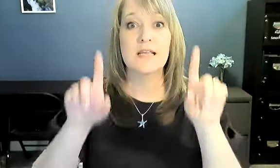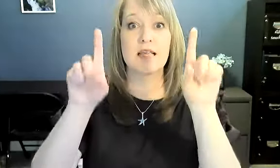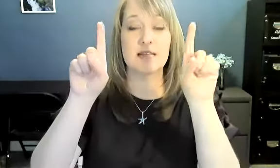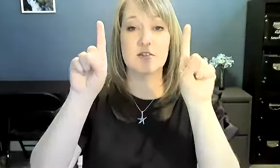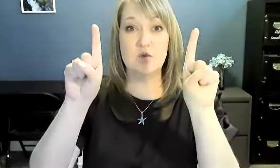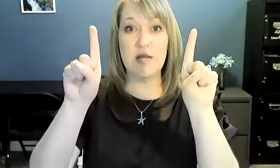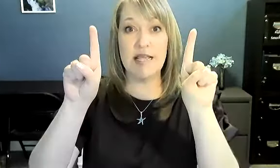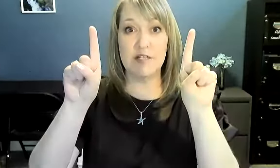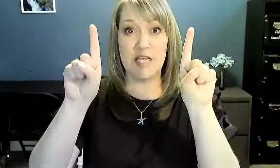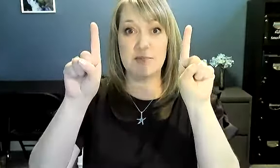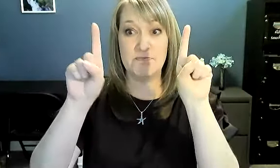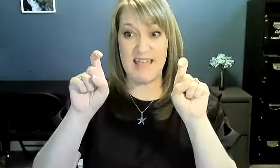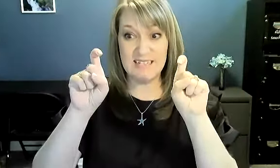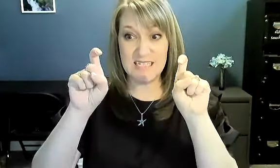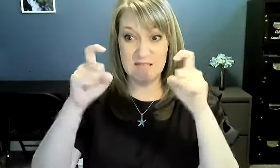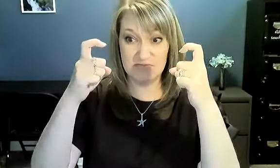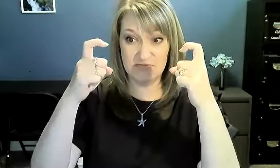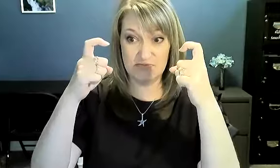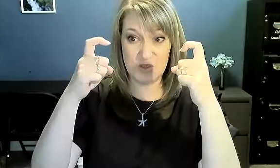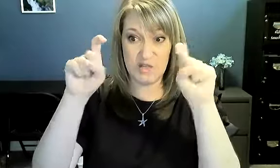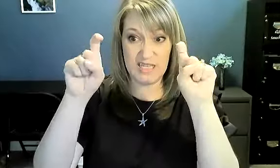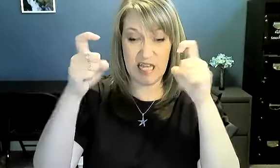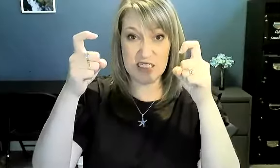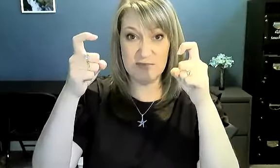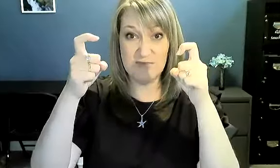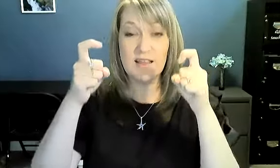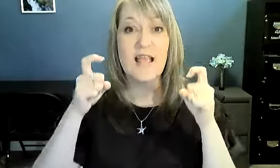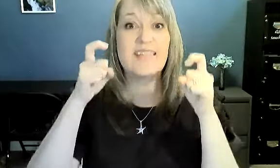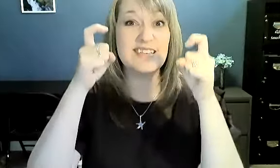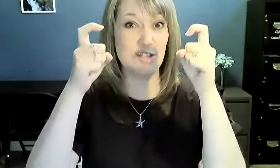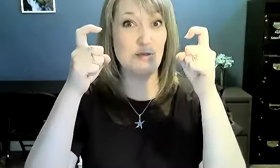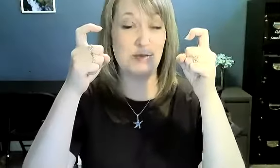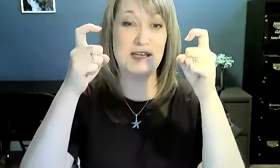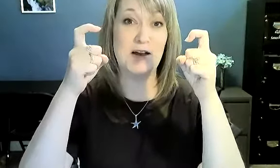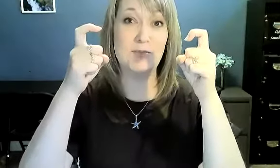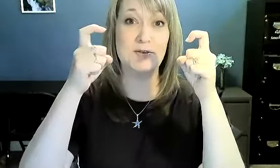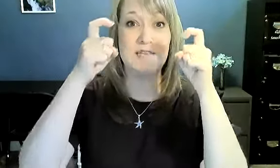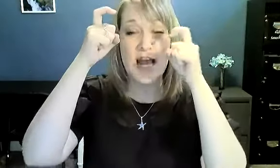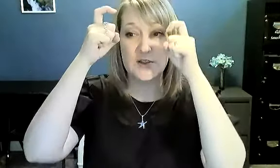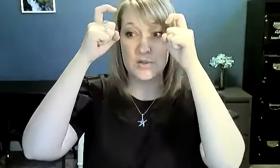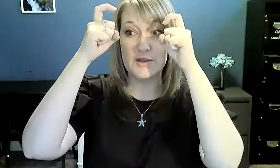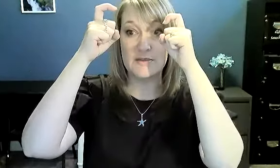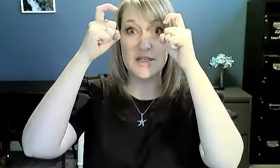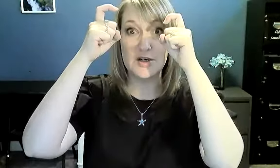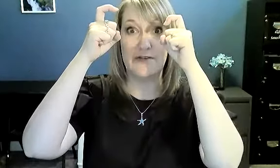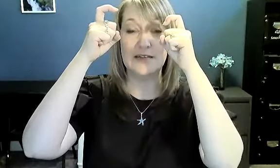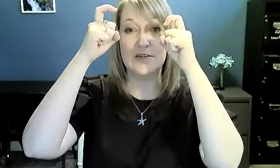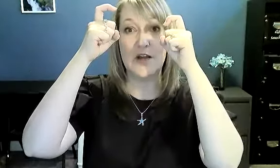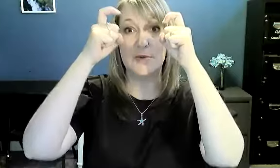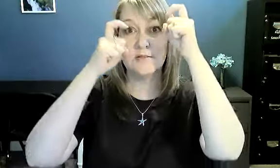is two, one hand shapes bent. So like that. And these actually represent your eyebrows. And so you put them near your face, near your eyebrows